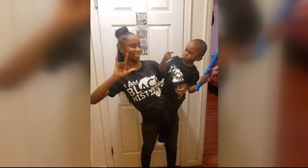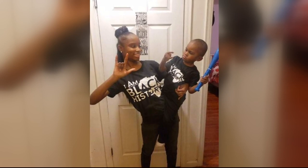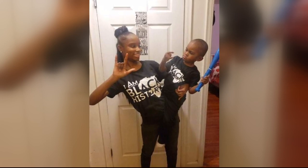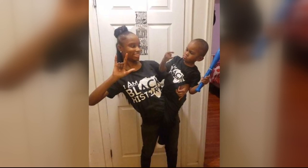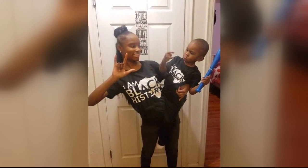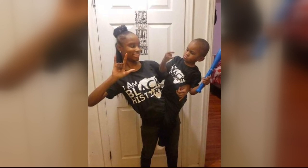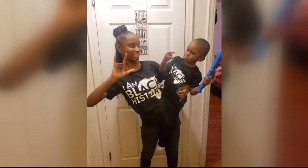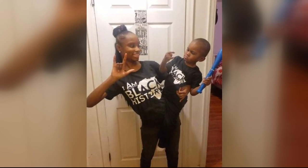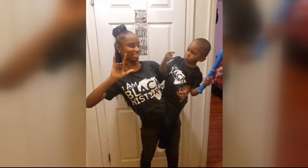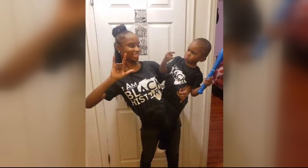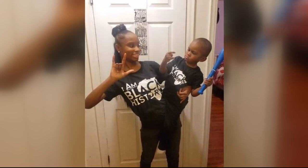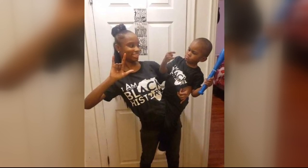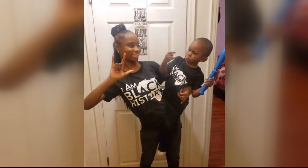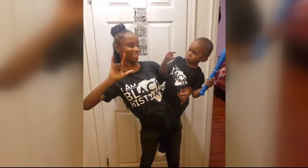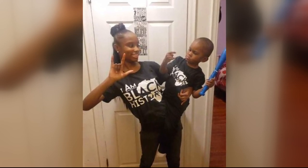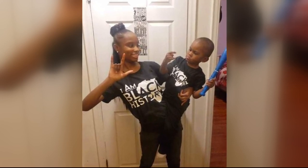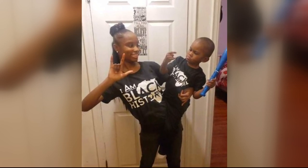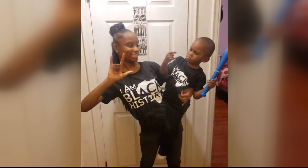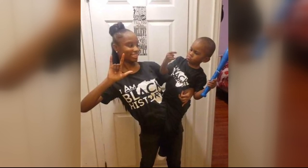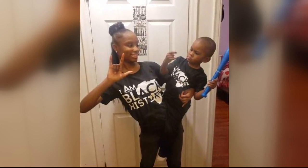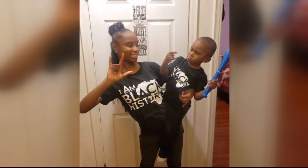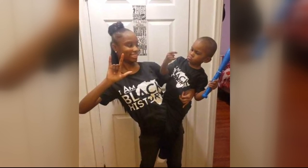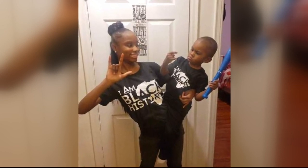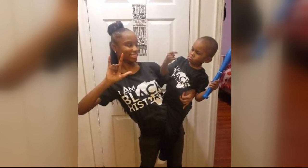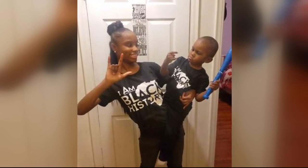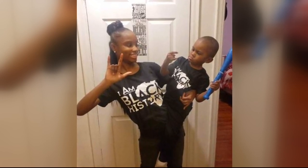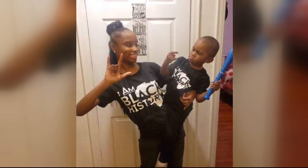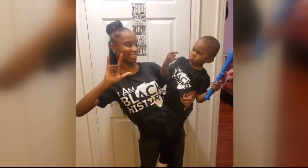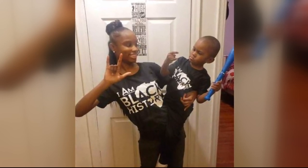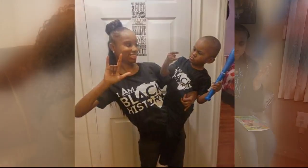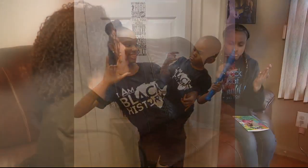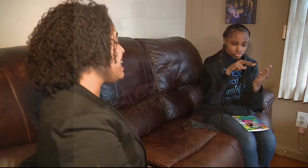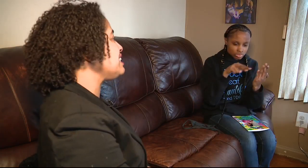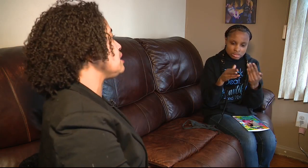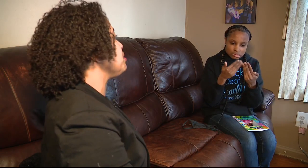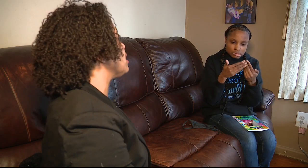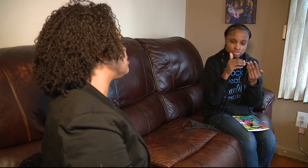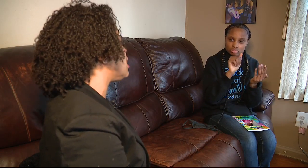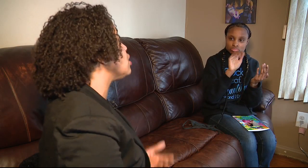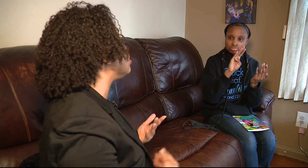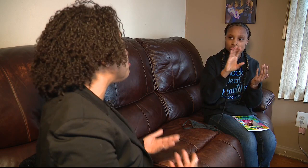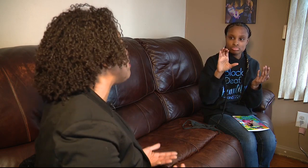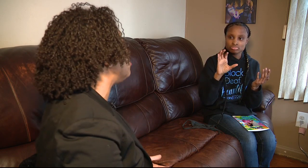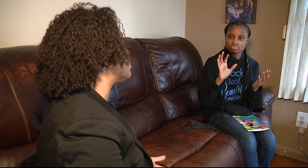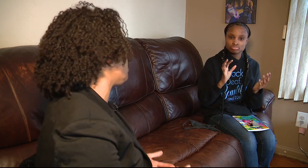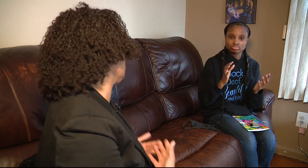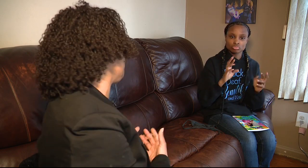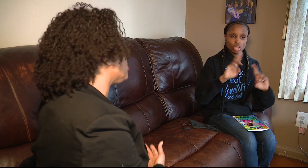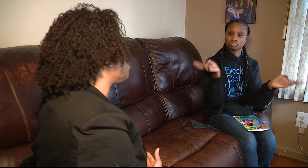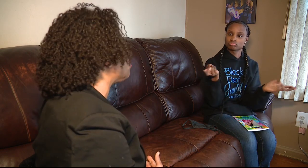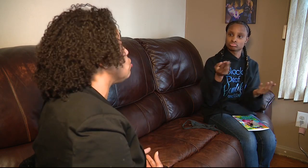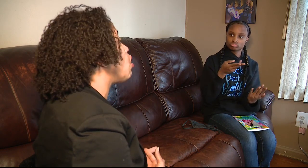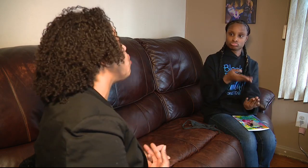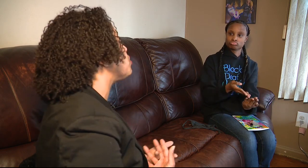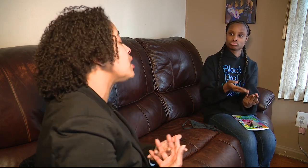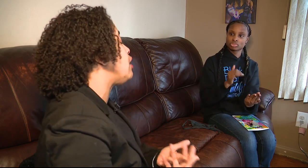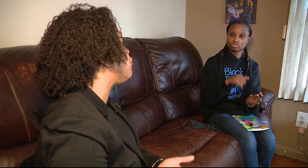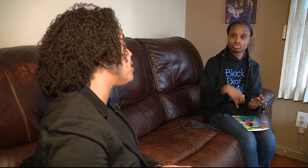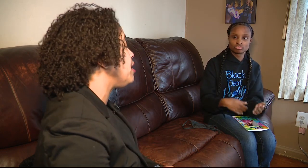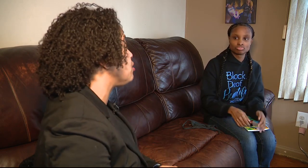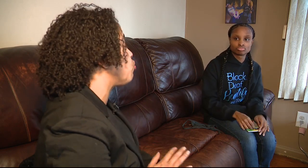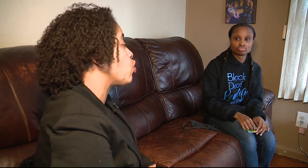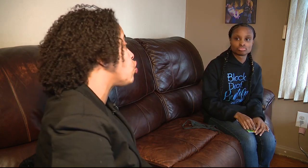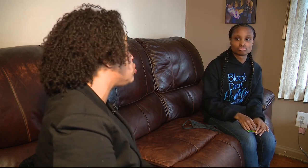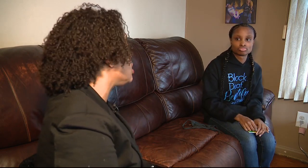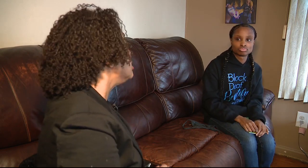she says, don't be scared to try. No, it's easy. It's easy. It'll be easy because they can look at my book and you'll see pictures along with the